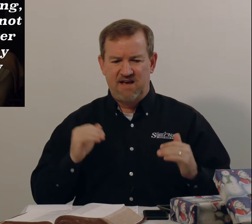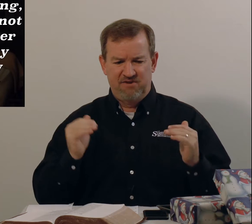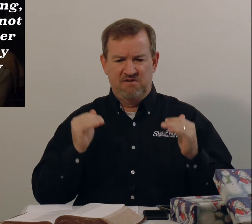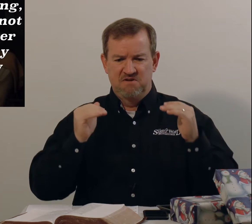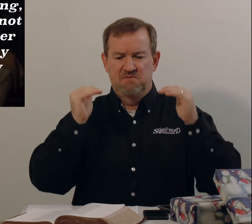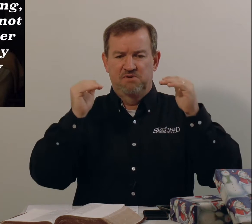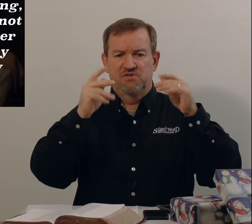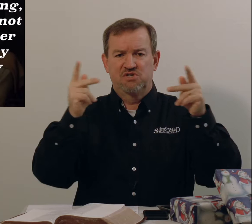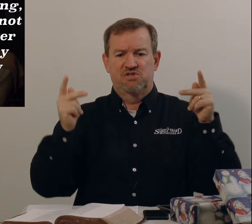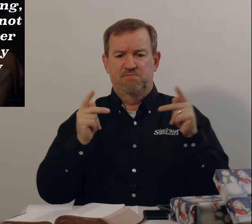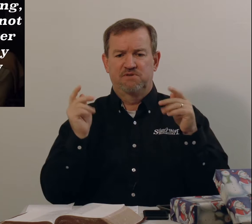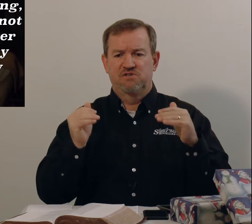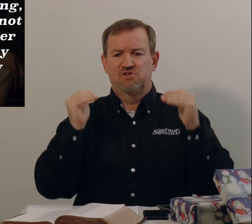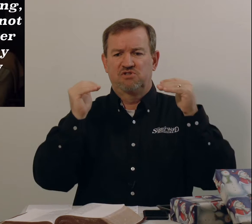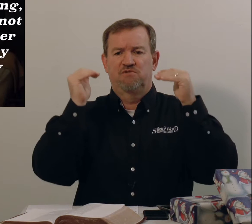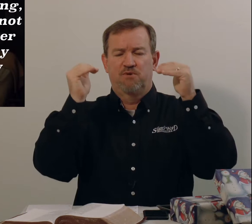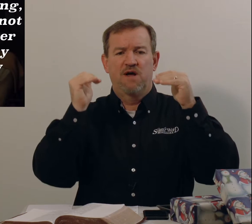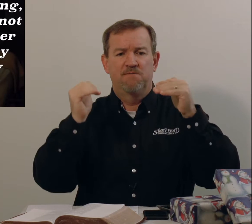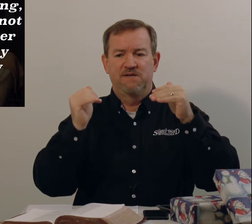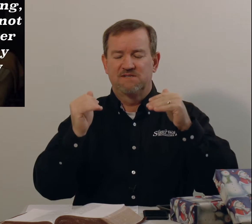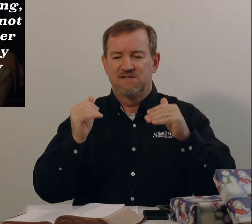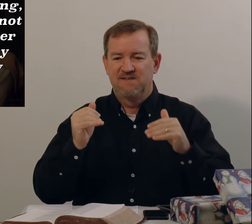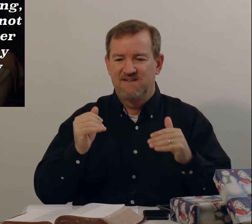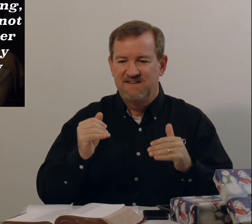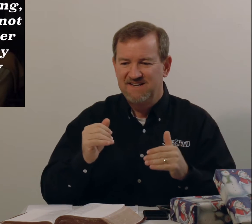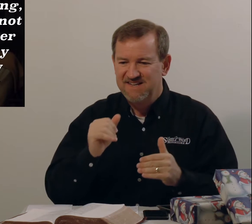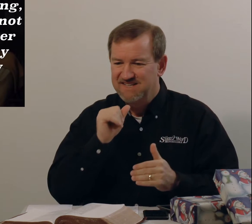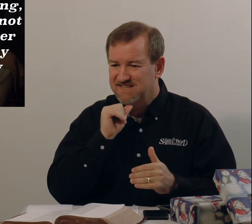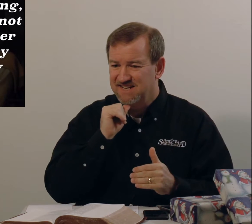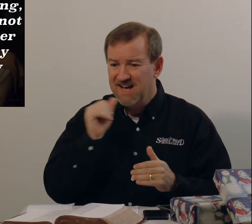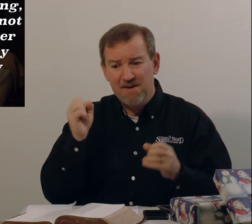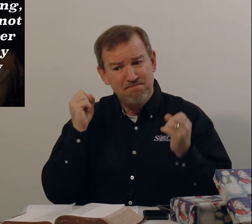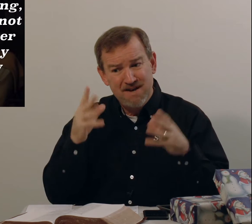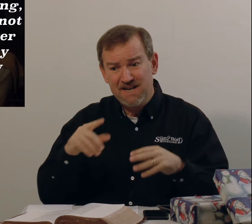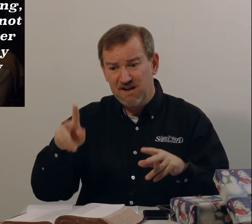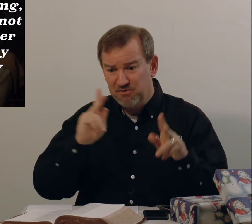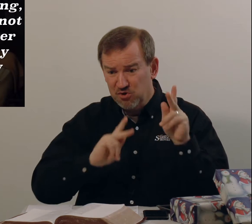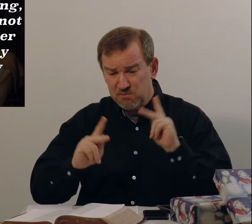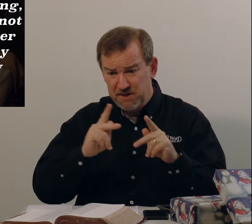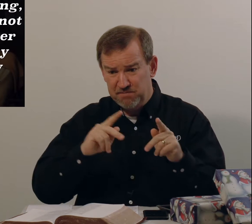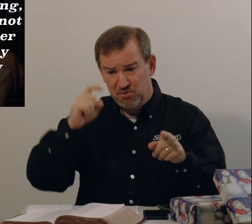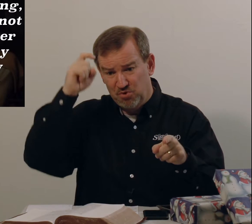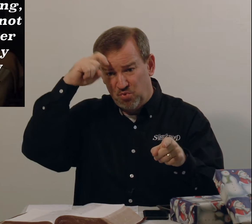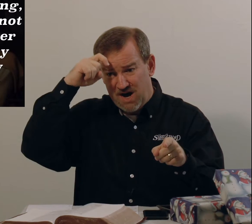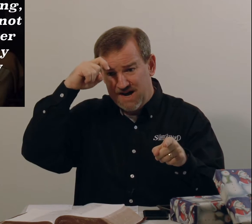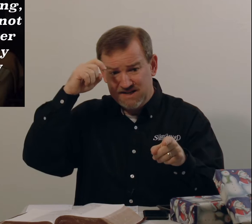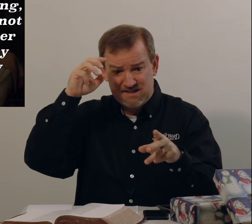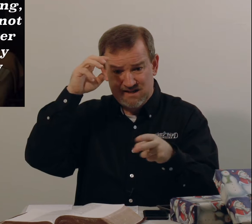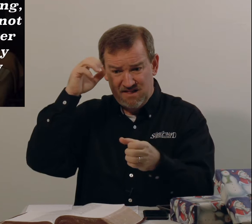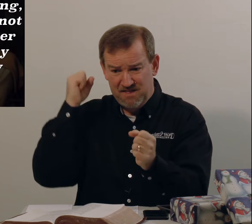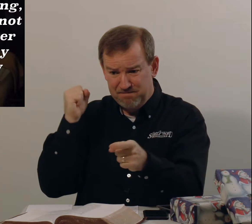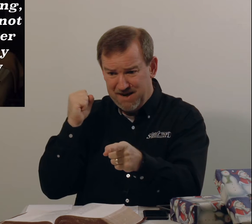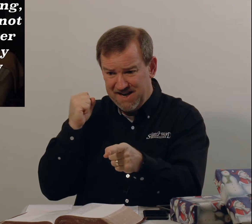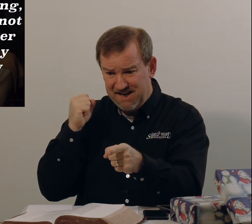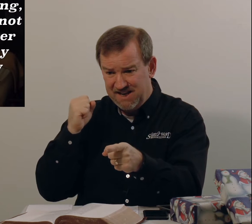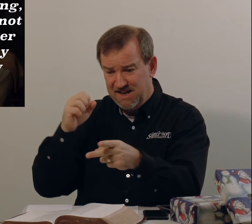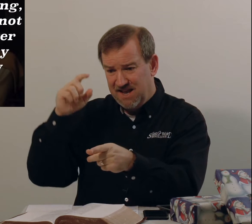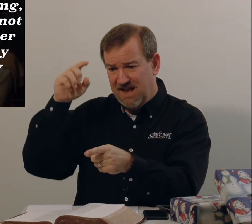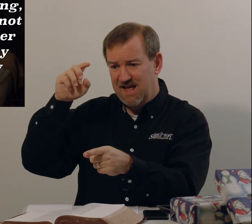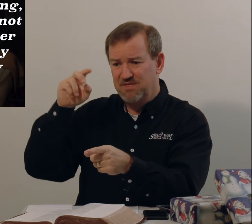having positions of prominence. He said, not many of those people, the wise, the mighty, and